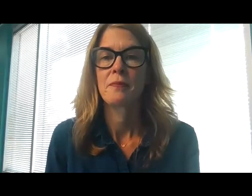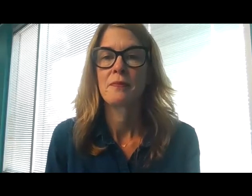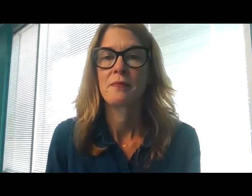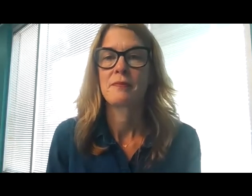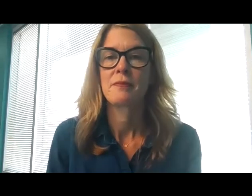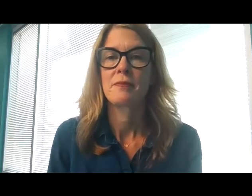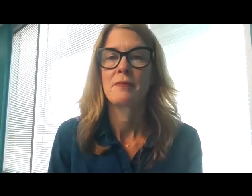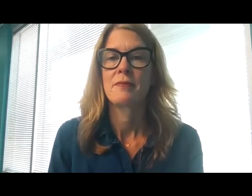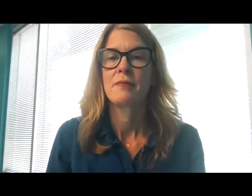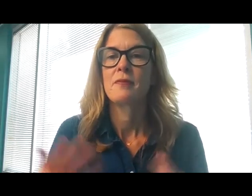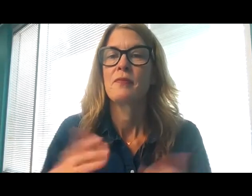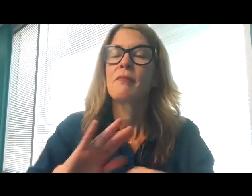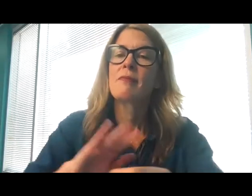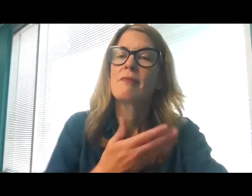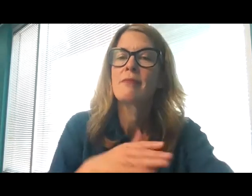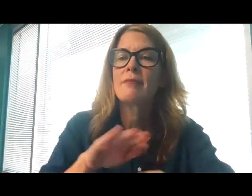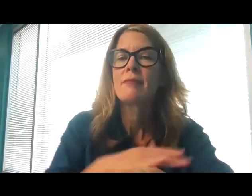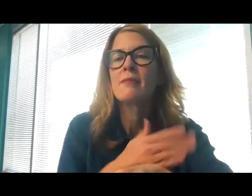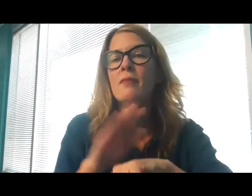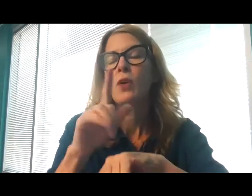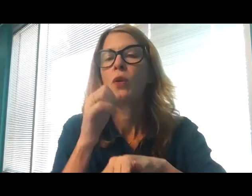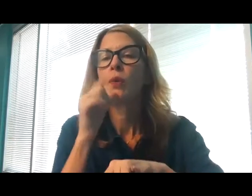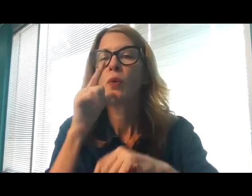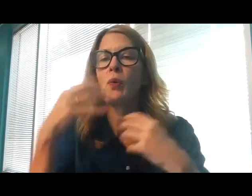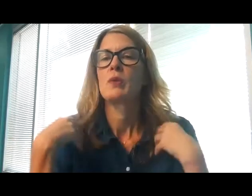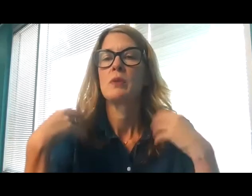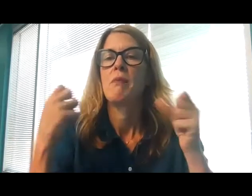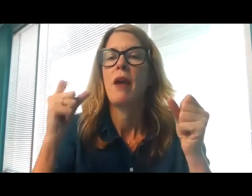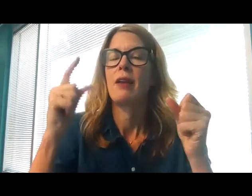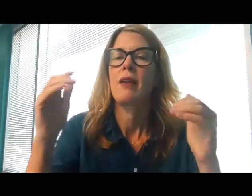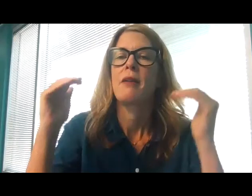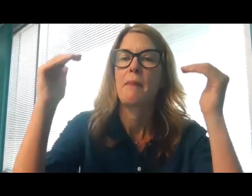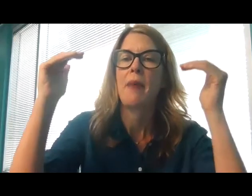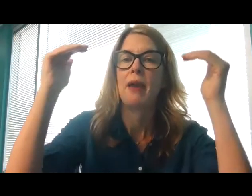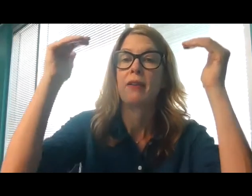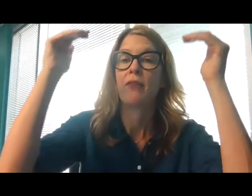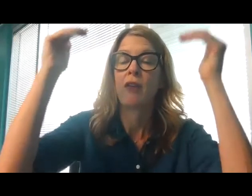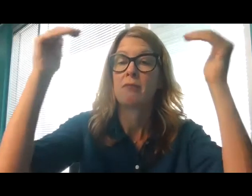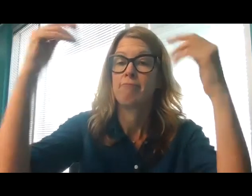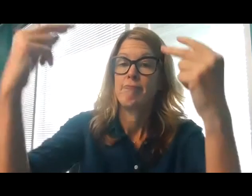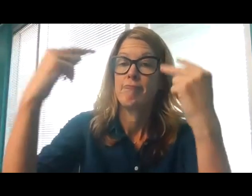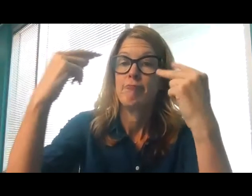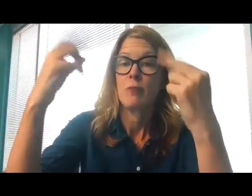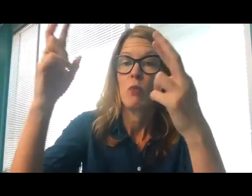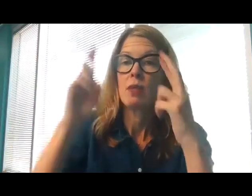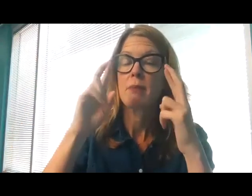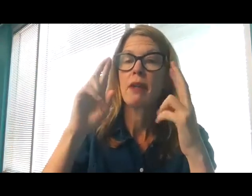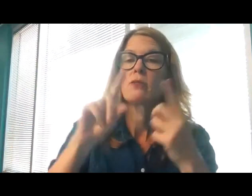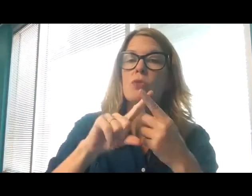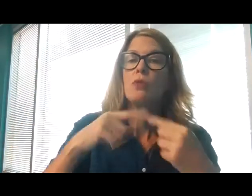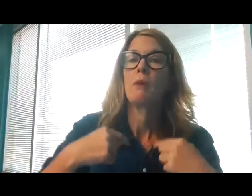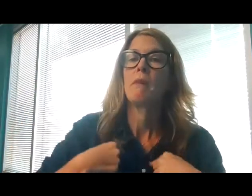He that is mighty hath magnified me, and